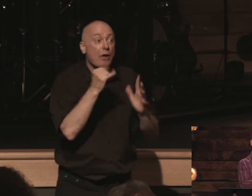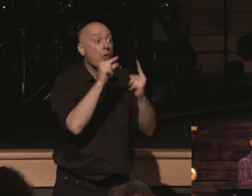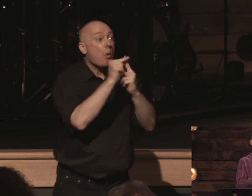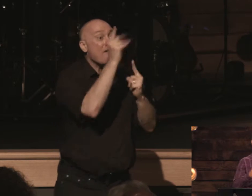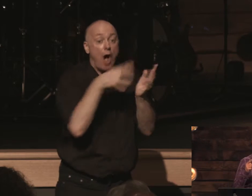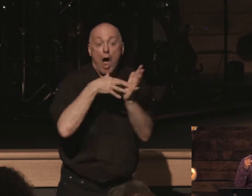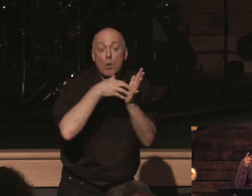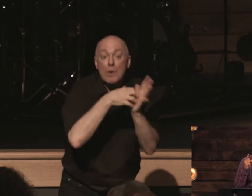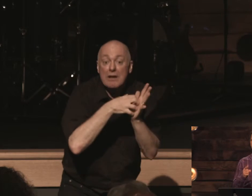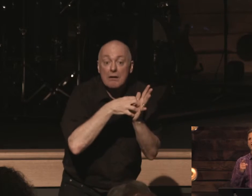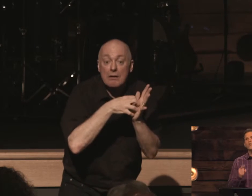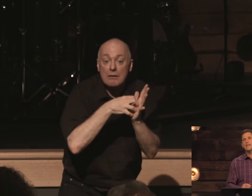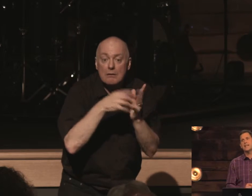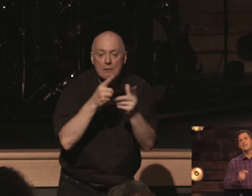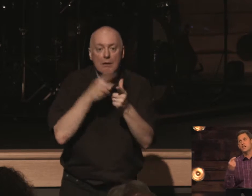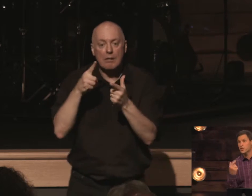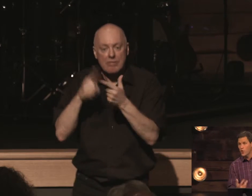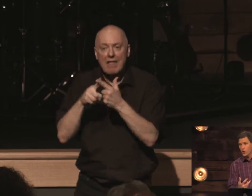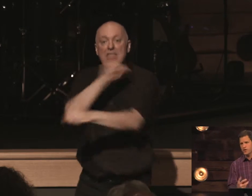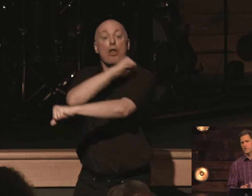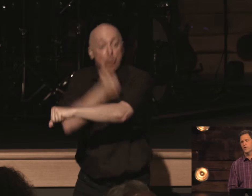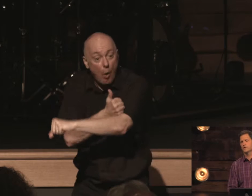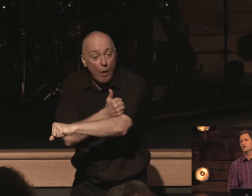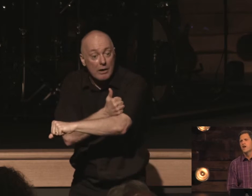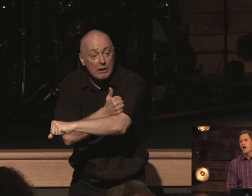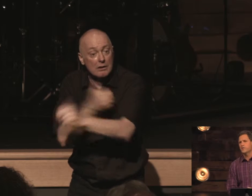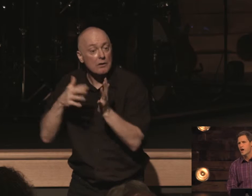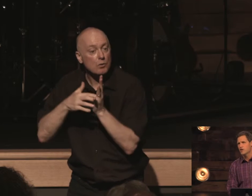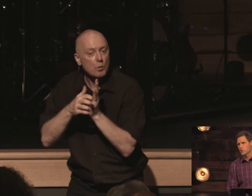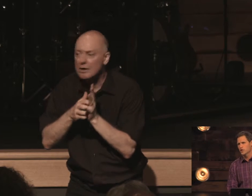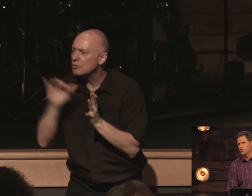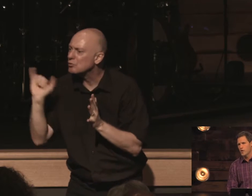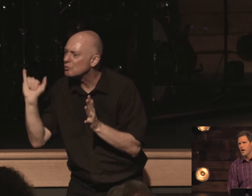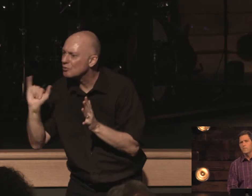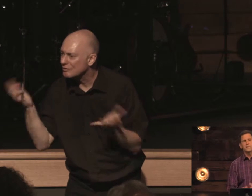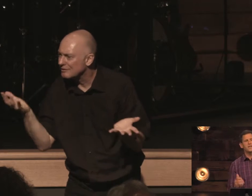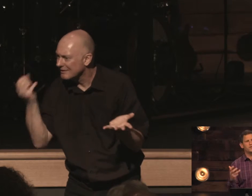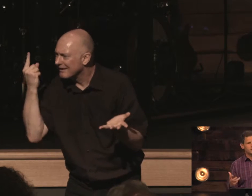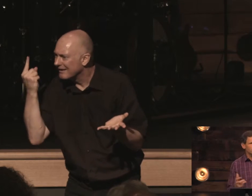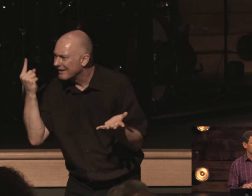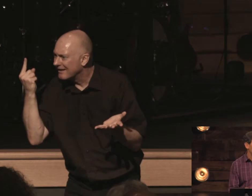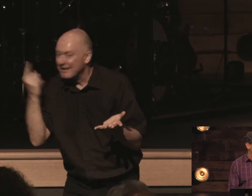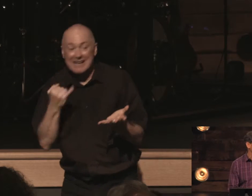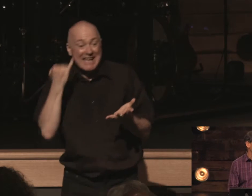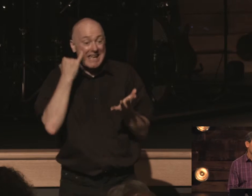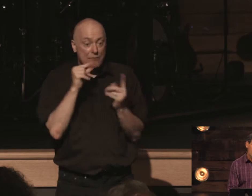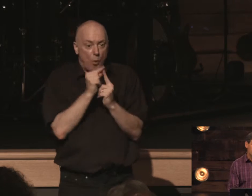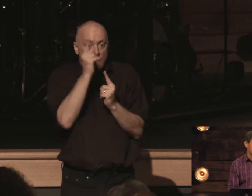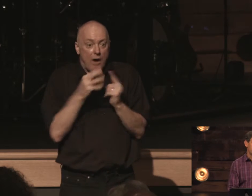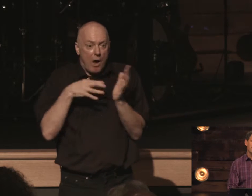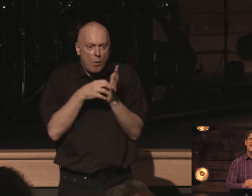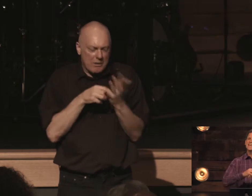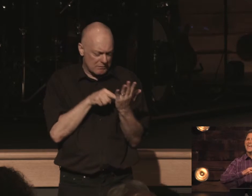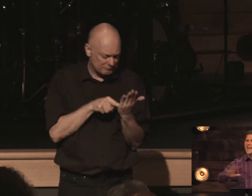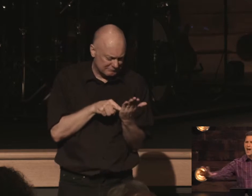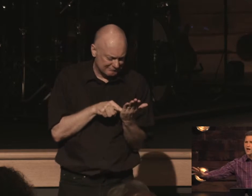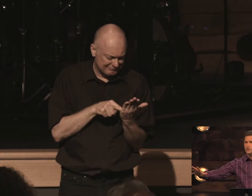then you begin to weaken the authority of course of god's word as well and if you start to weaken the authority man chaos